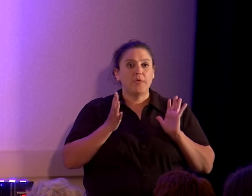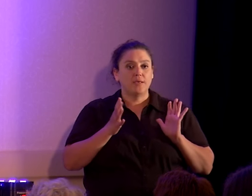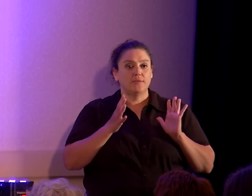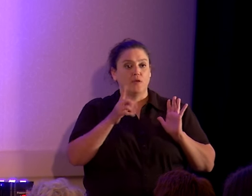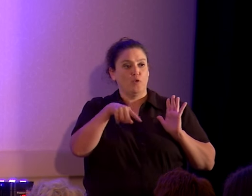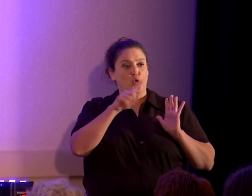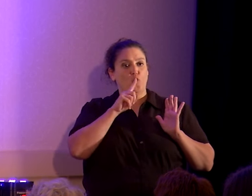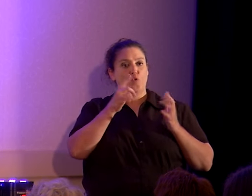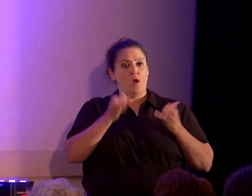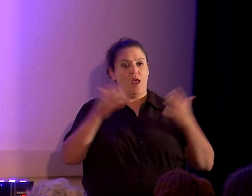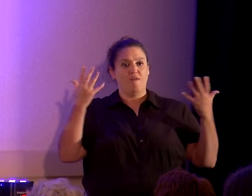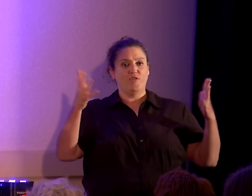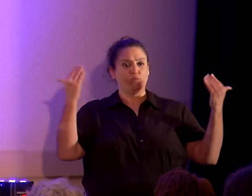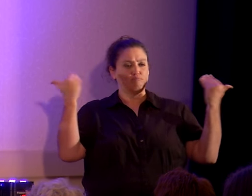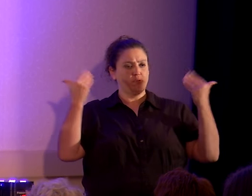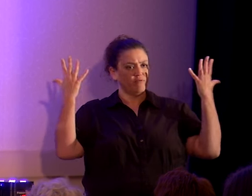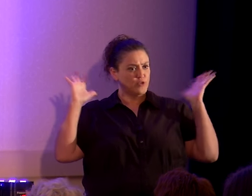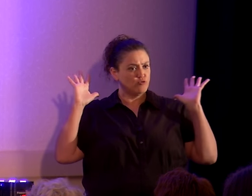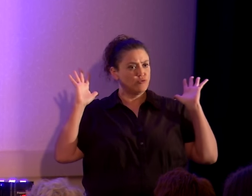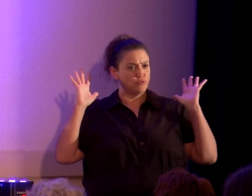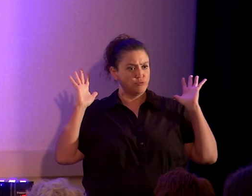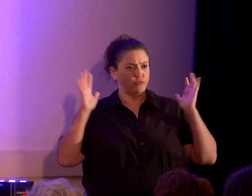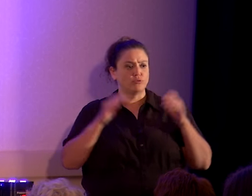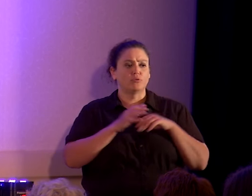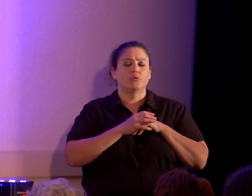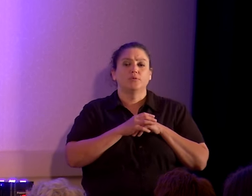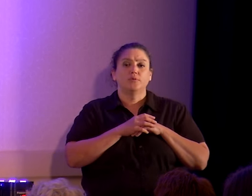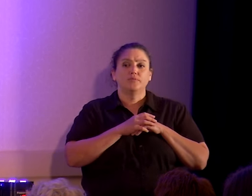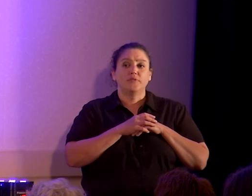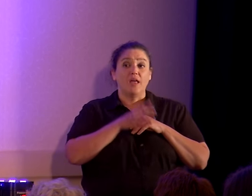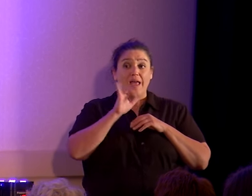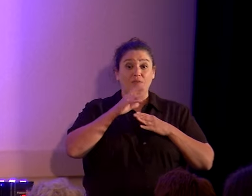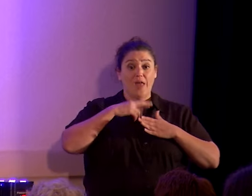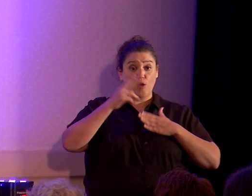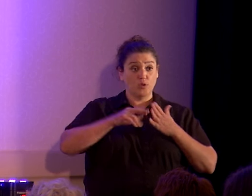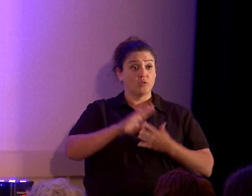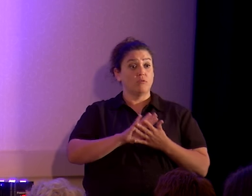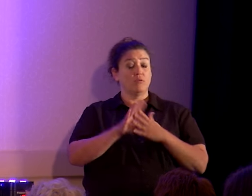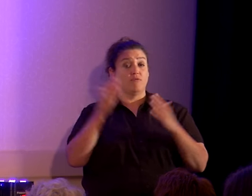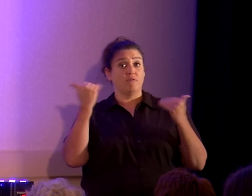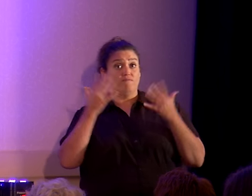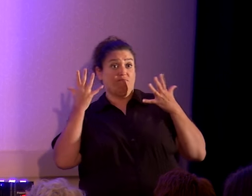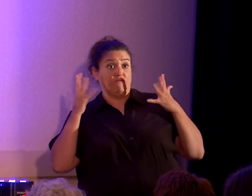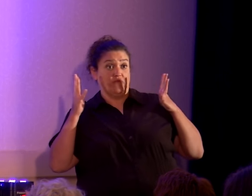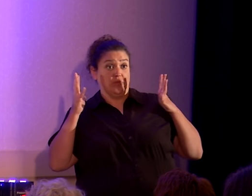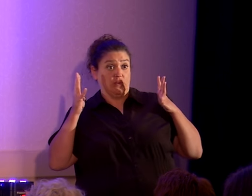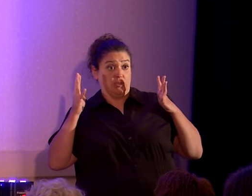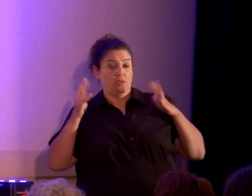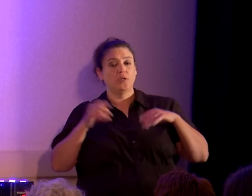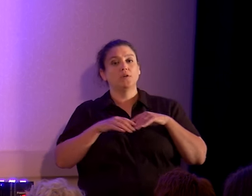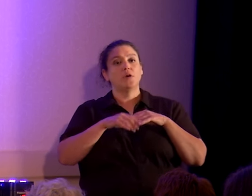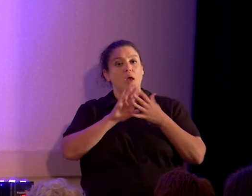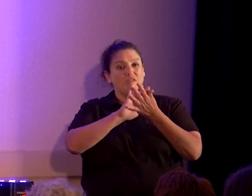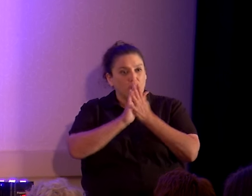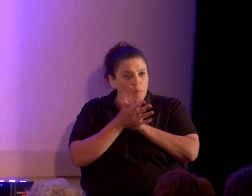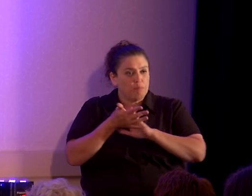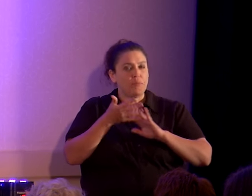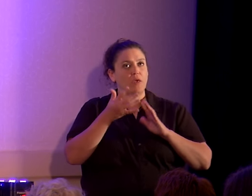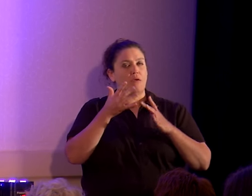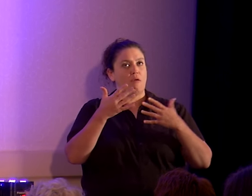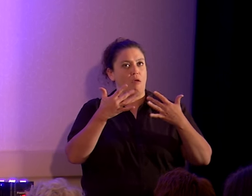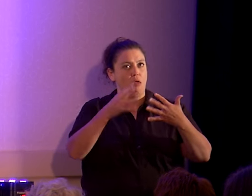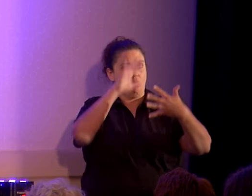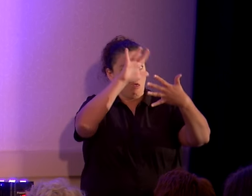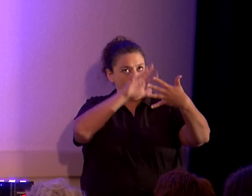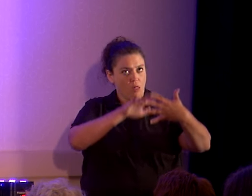are now convinced. And this is the result of becoming convinced, which is the result of being persuaded that this position is true,